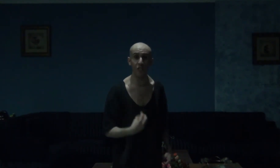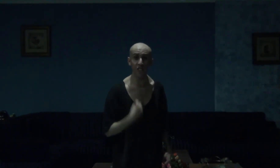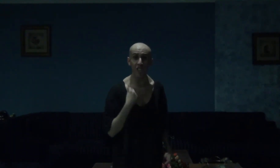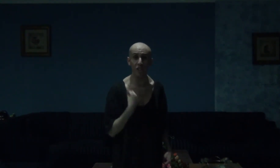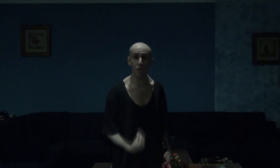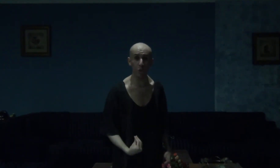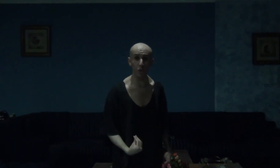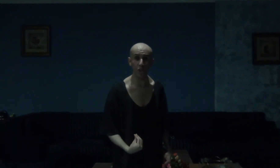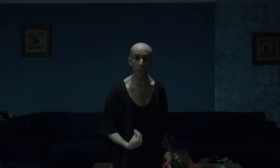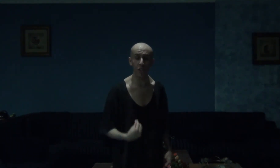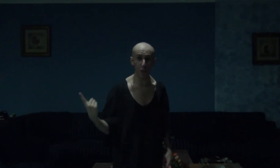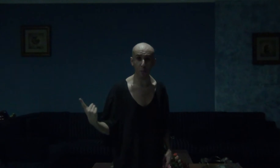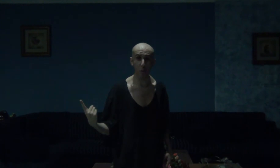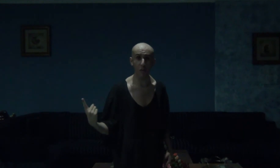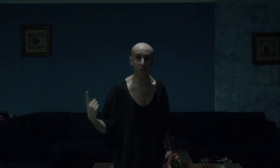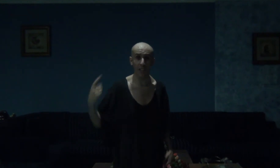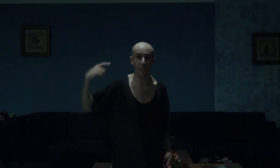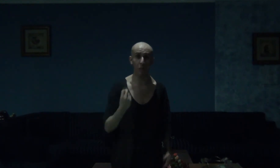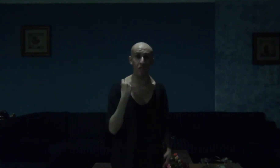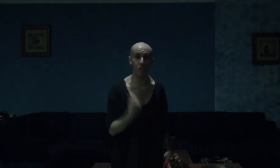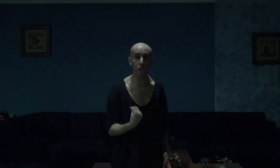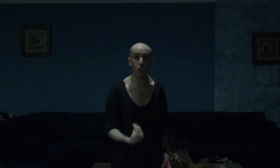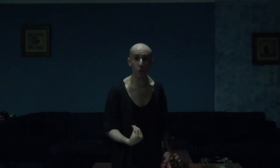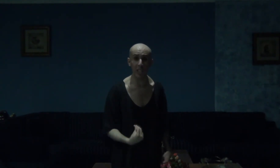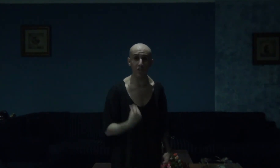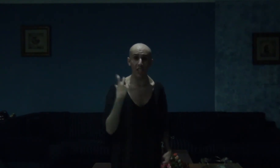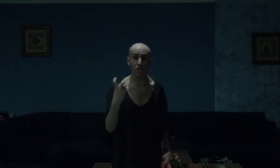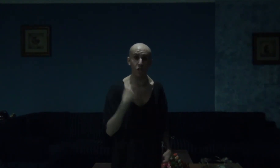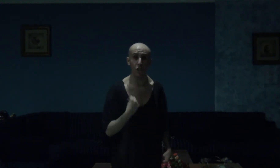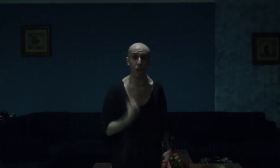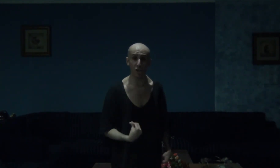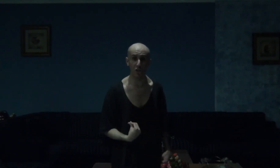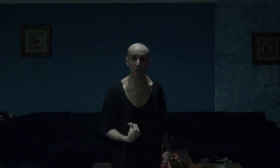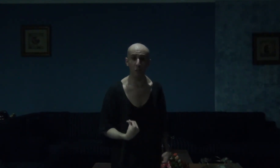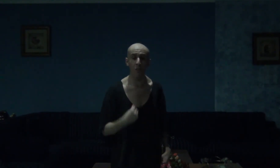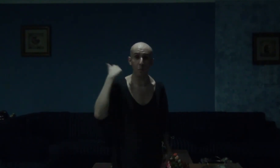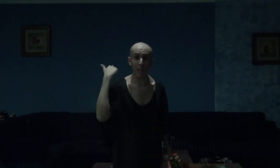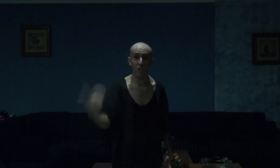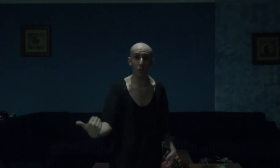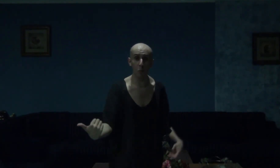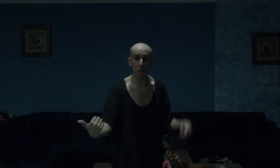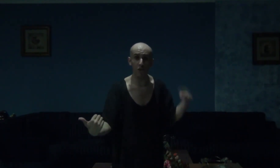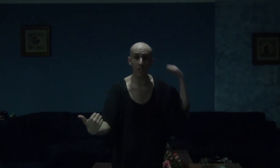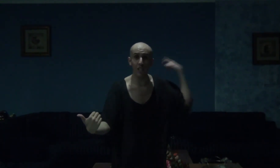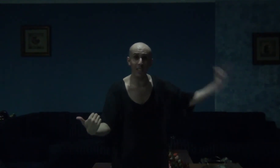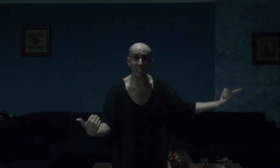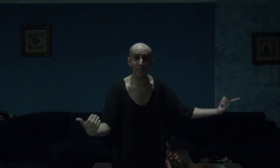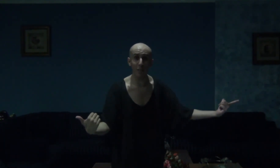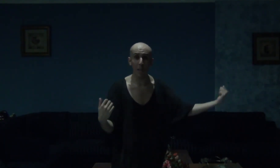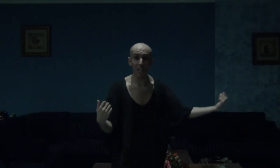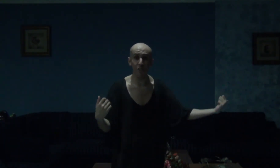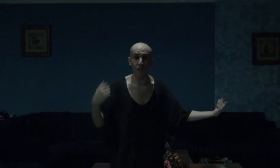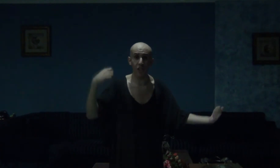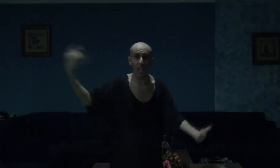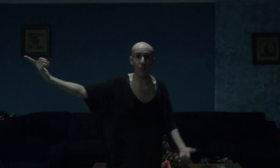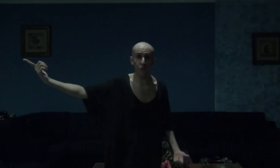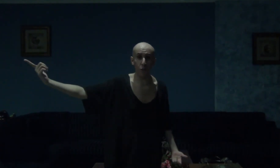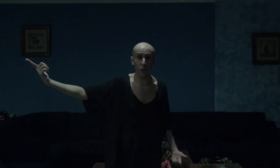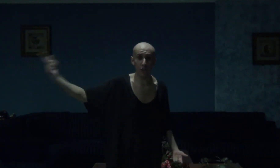fitting conclusion, not perfect, but still great, and still awesome. Samantha Morton, Leslie Manville, and of course,